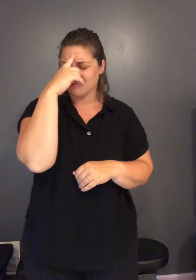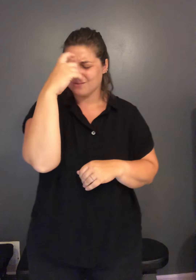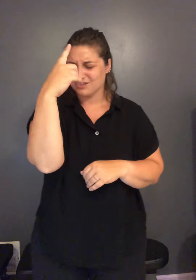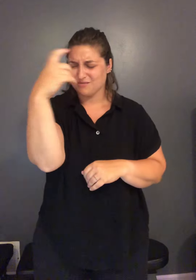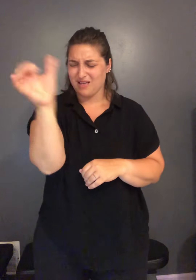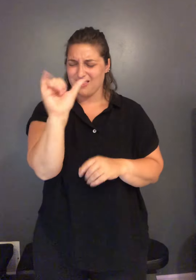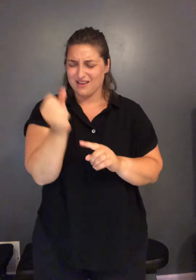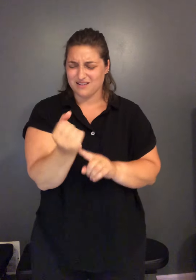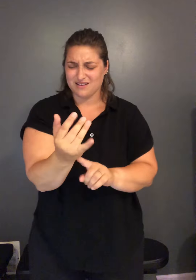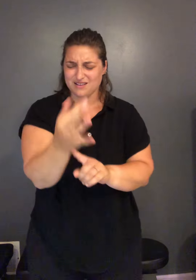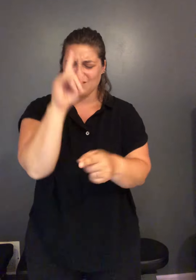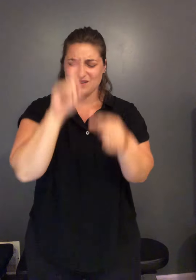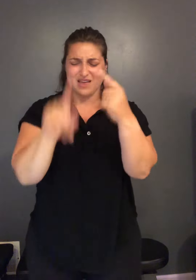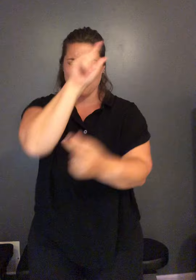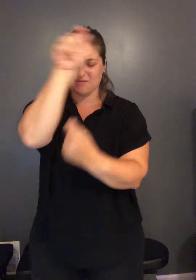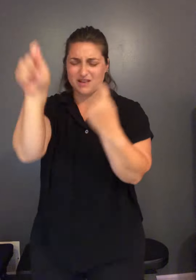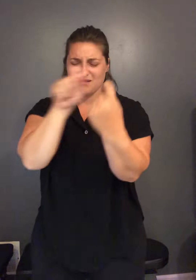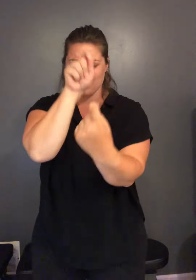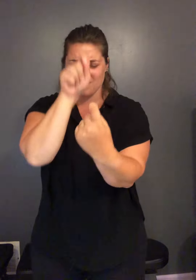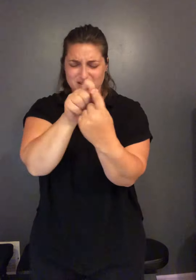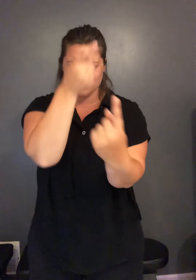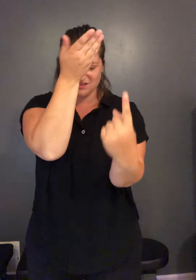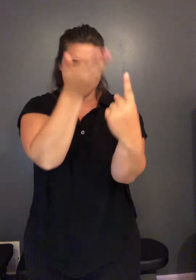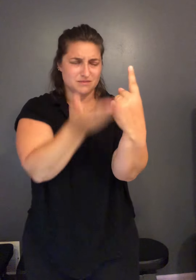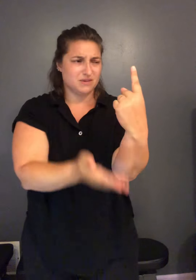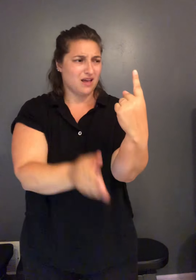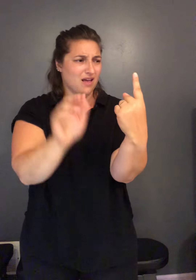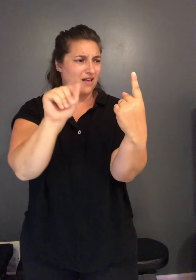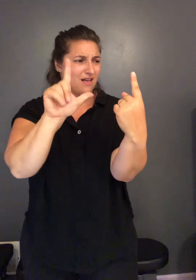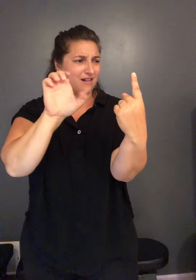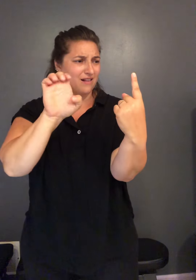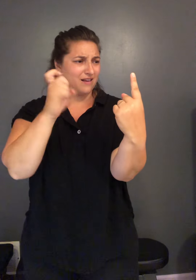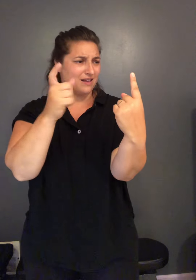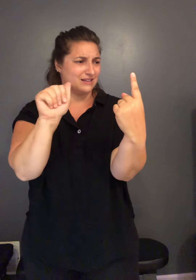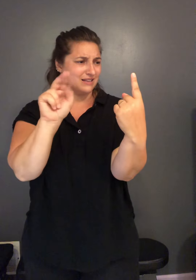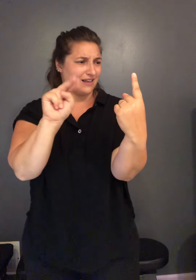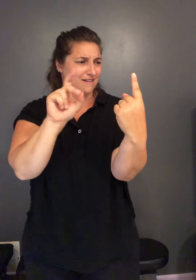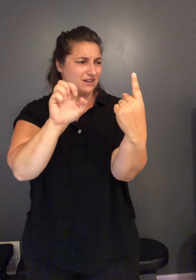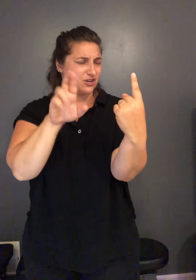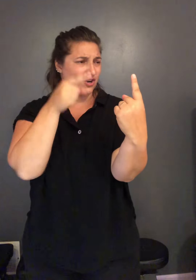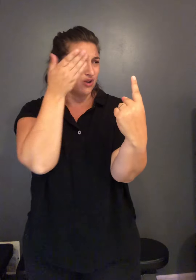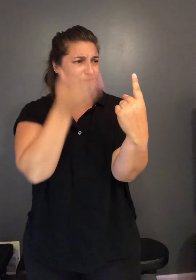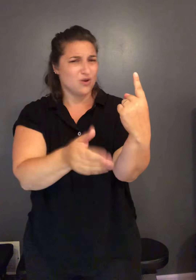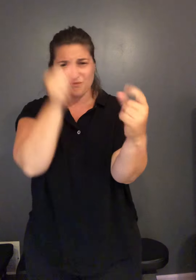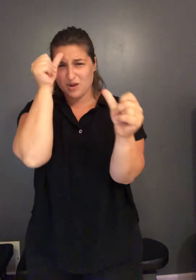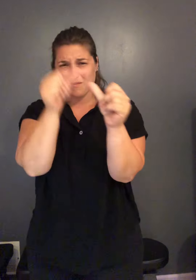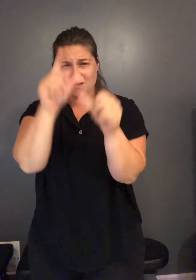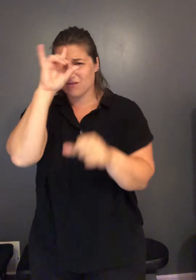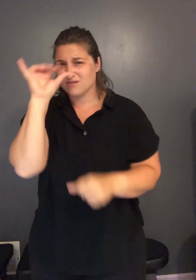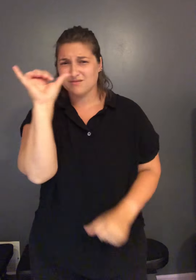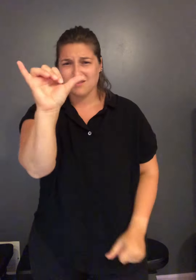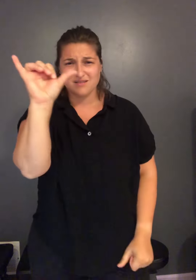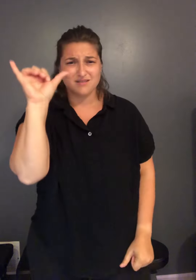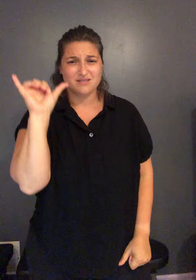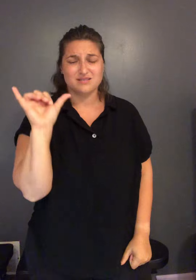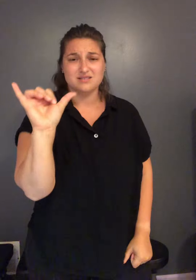like candlelight like a dream that you could quite face but I didn't enter I met the boy get the first smile I saw your face